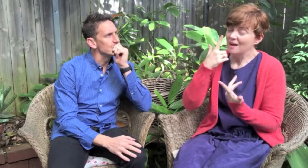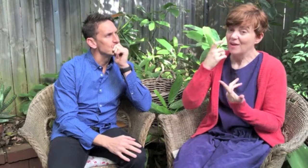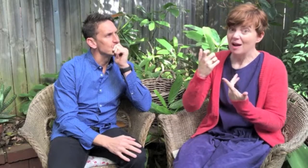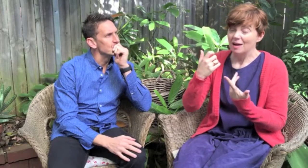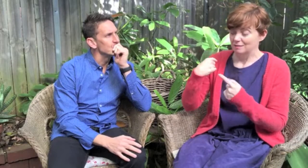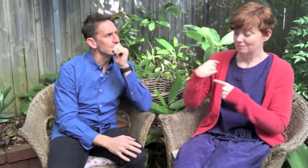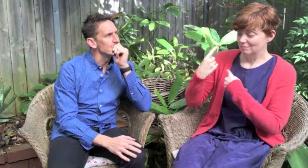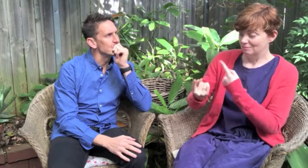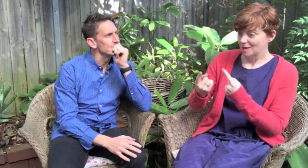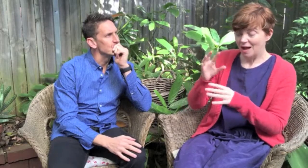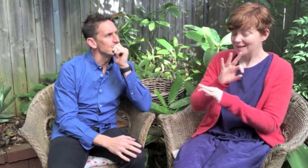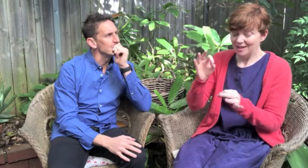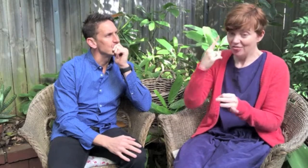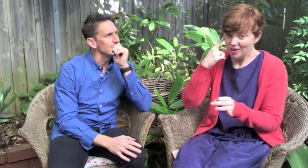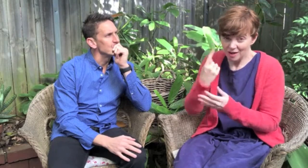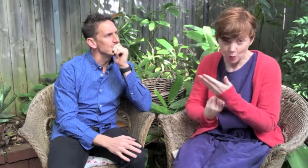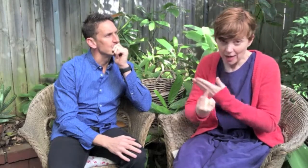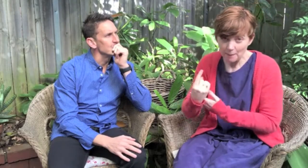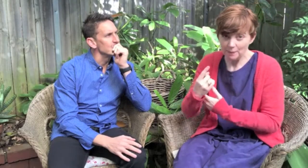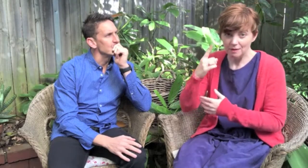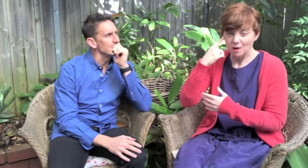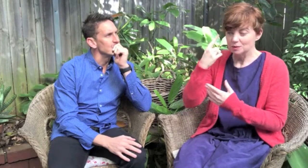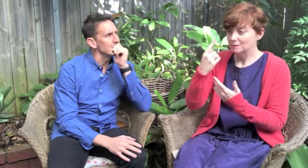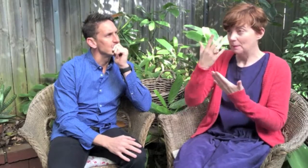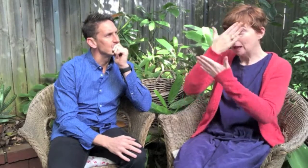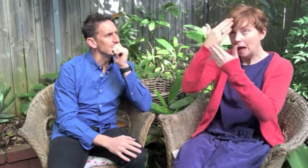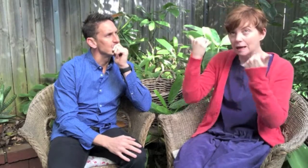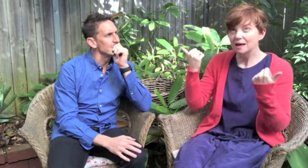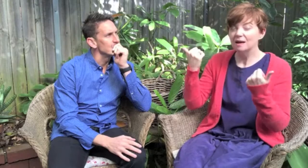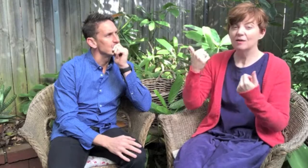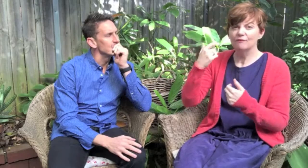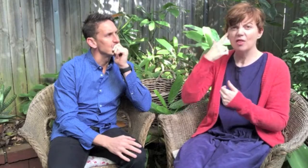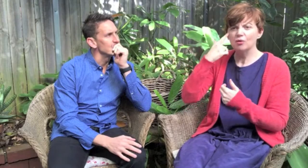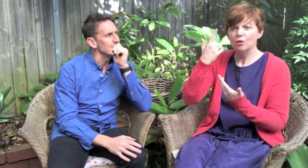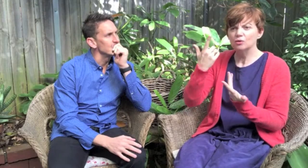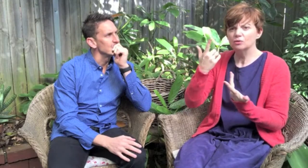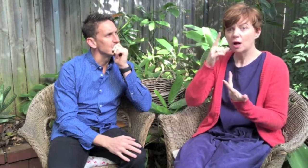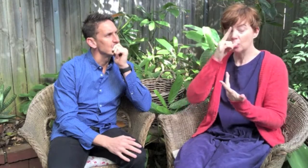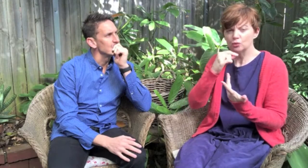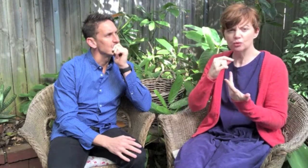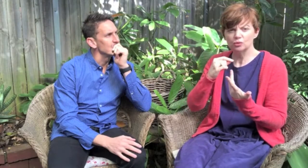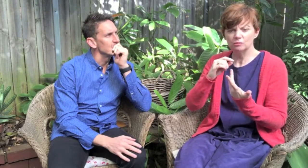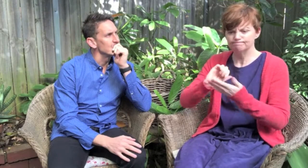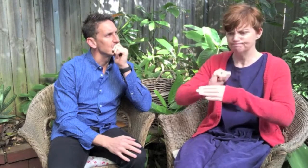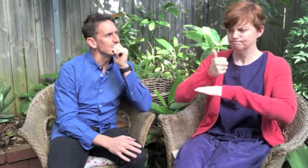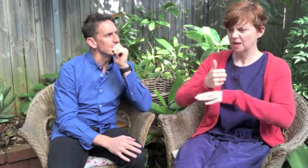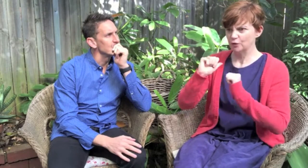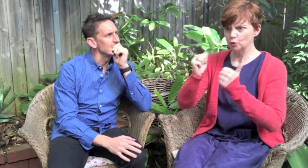what I found, which I didn't think would happen, and perhaps I'm a little naive, I thought I could